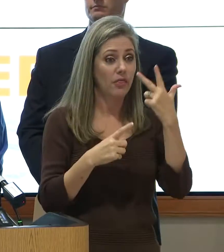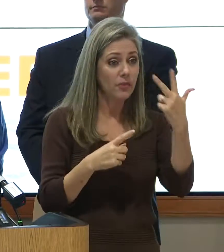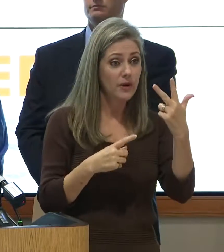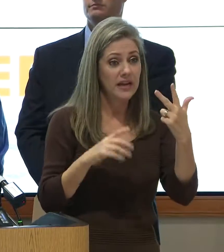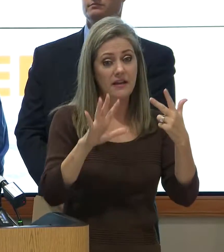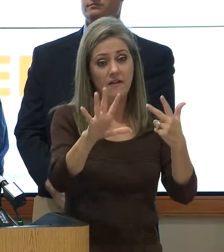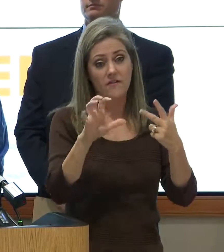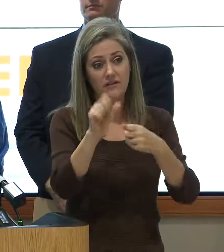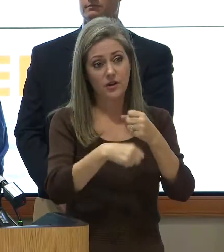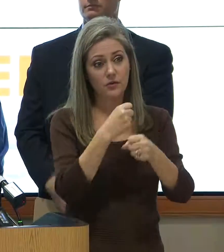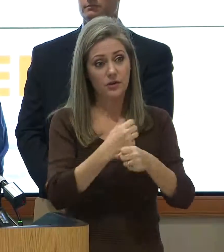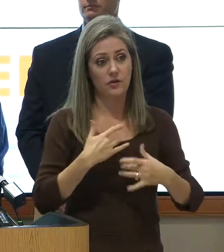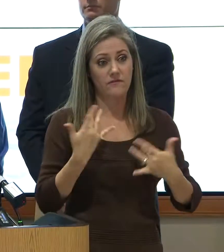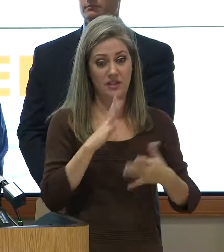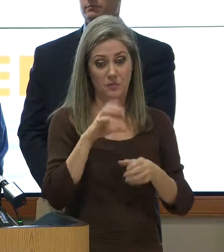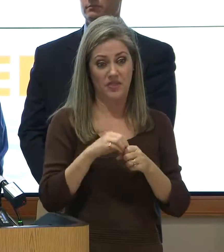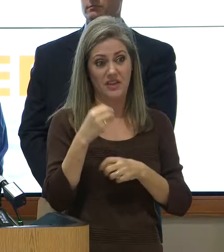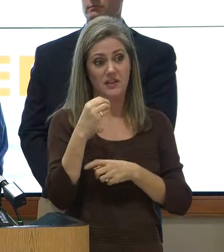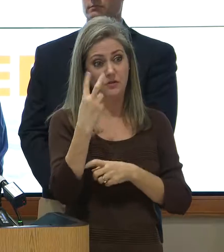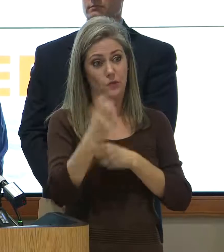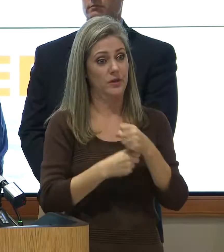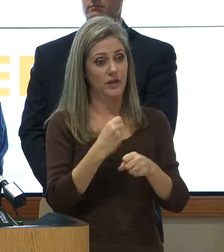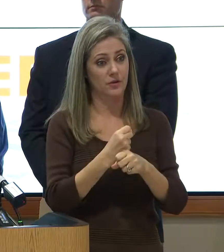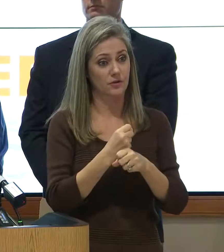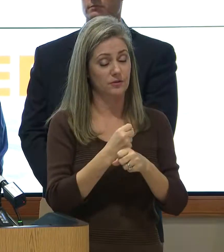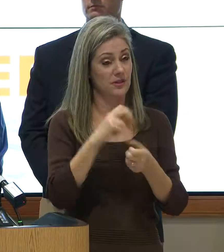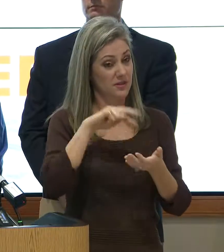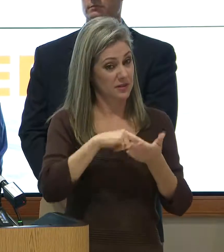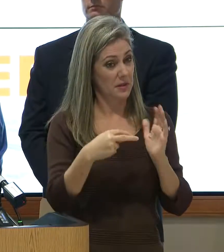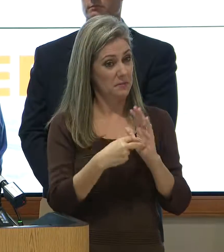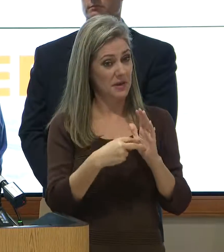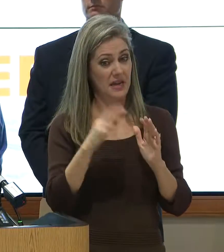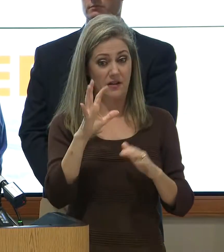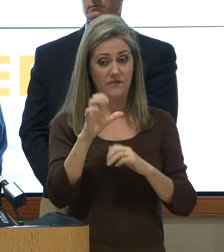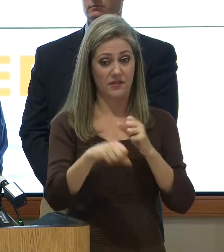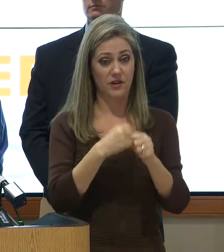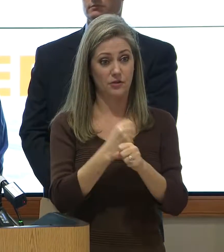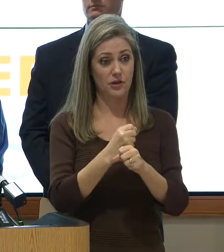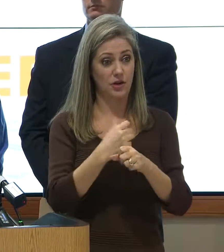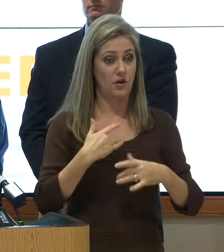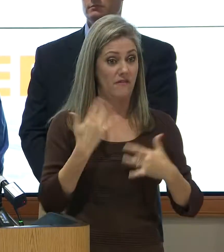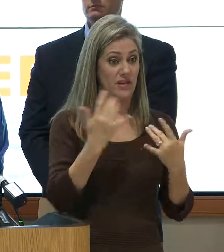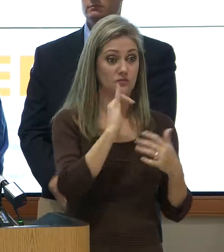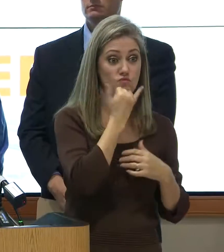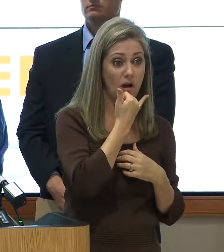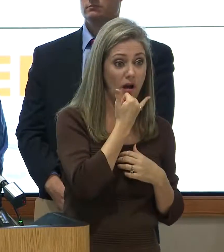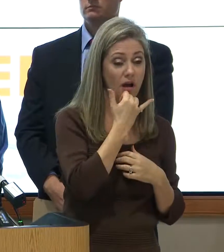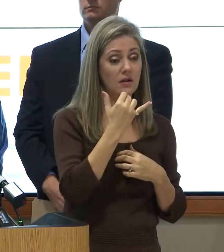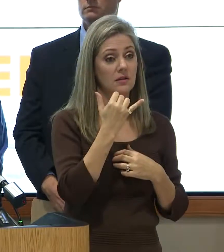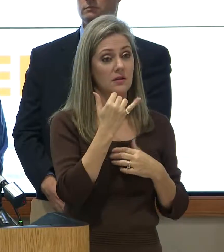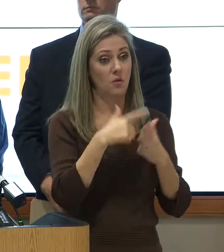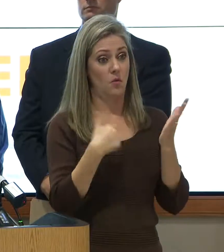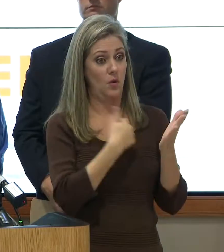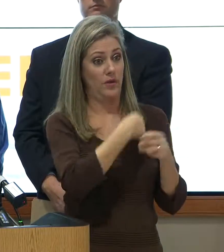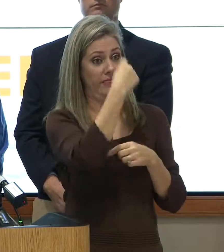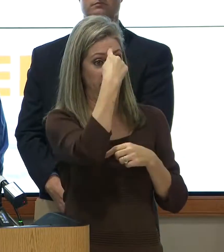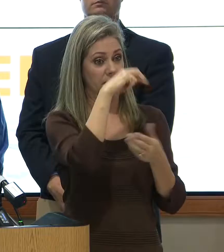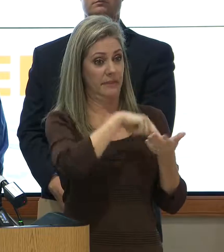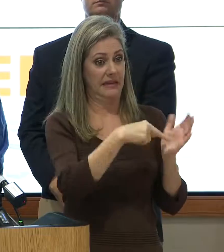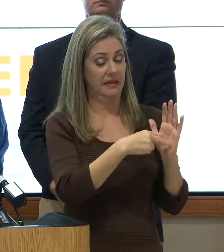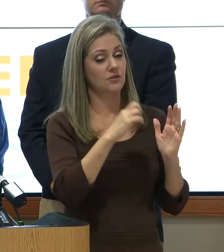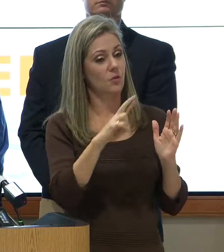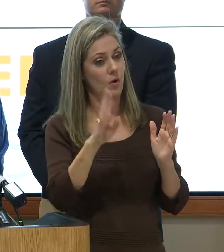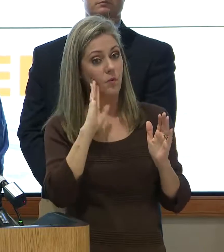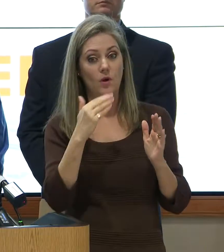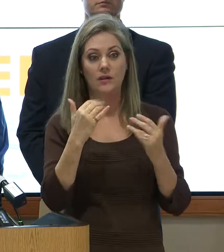in two years. Does that mean our definition of a 500-year event is wrong? Or does that mean we maybe have 1,500 years